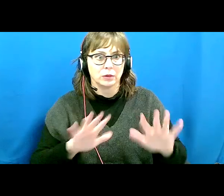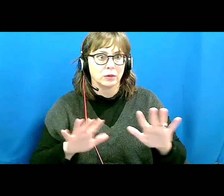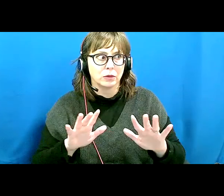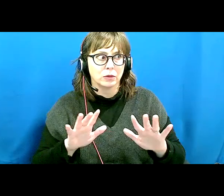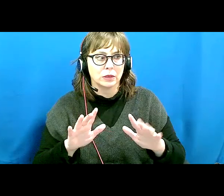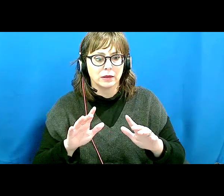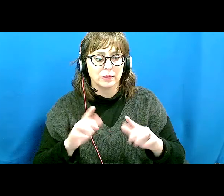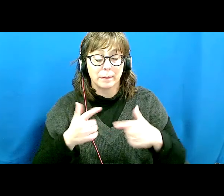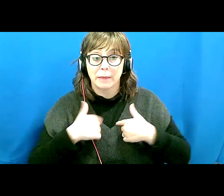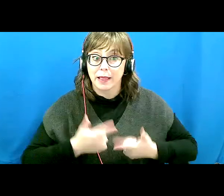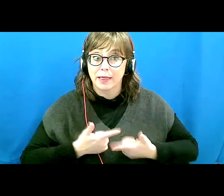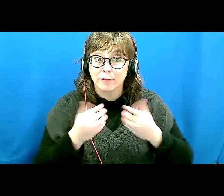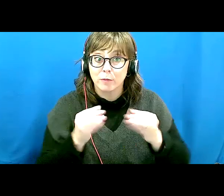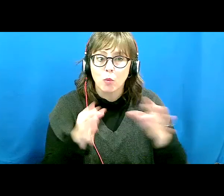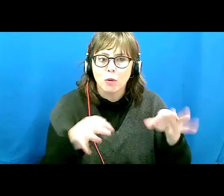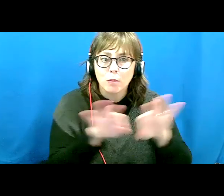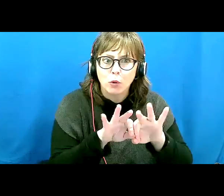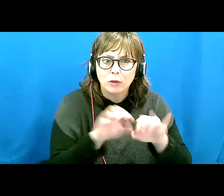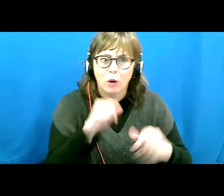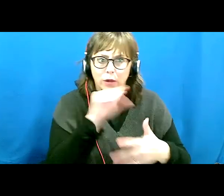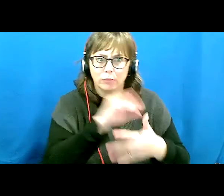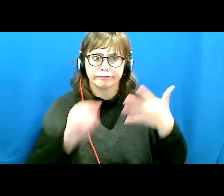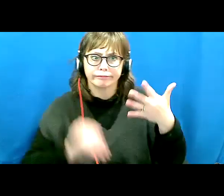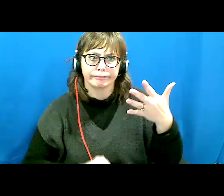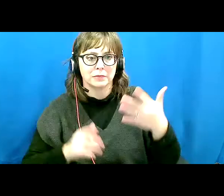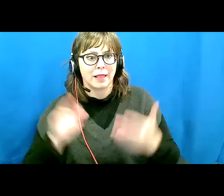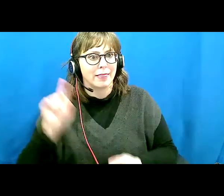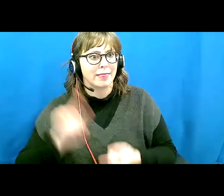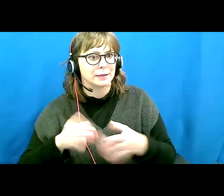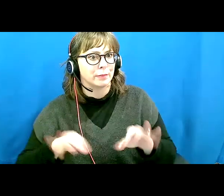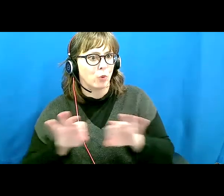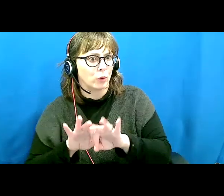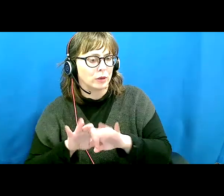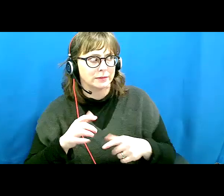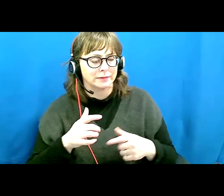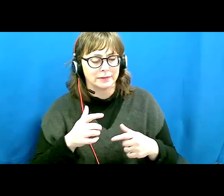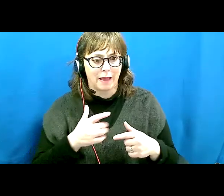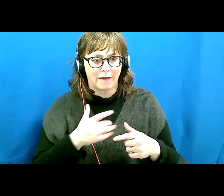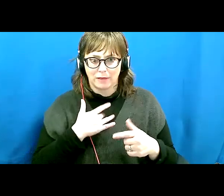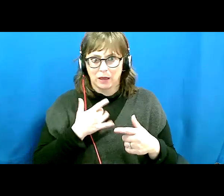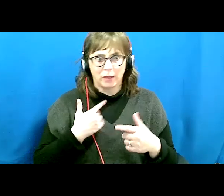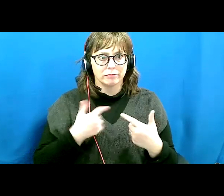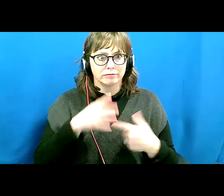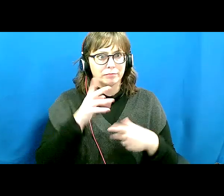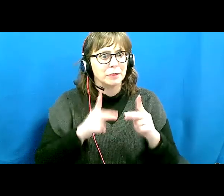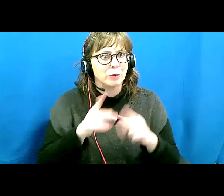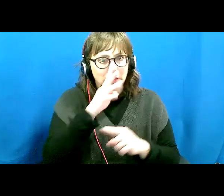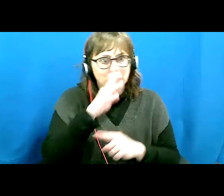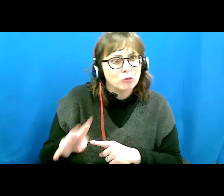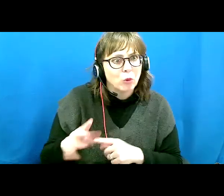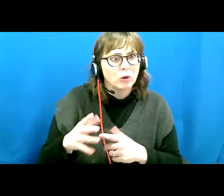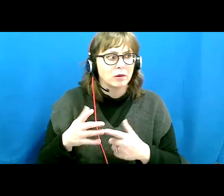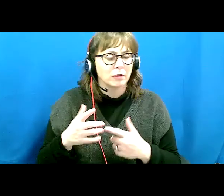say, insignificance. Finding myself to be expendable is to say the least alarming.